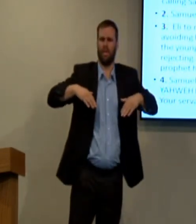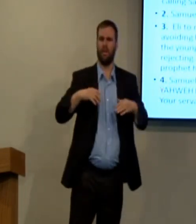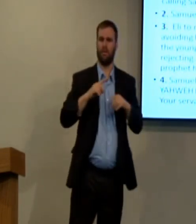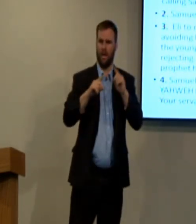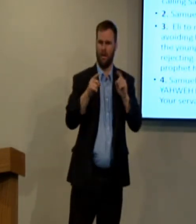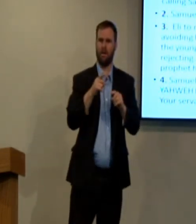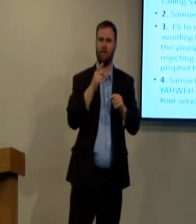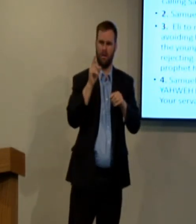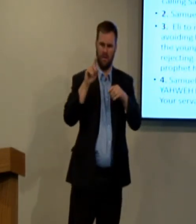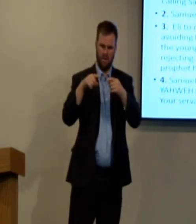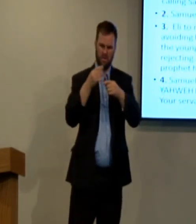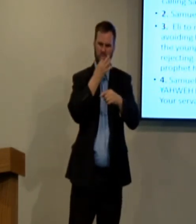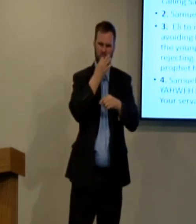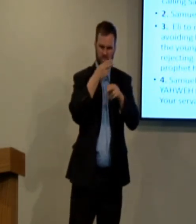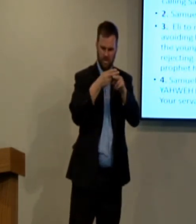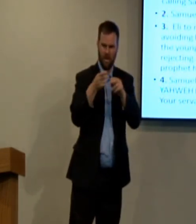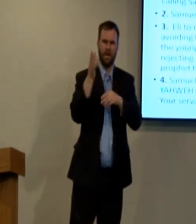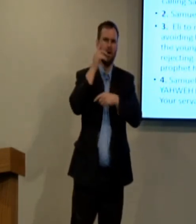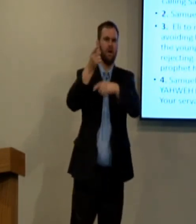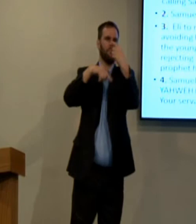but he did not have a relationship with God.